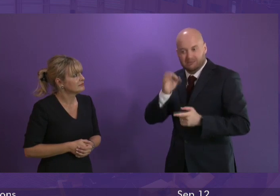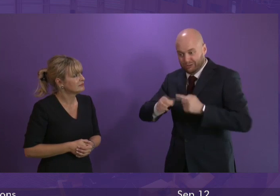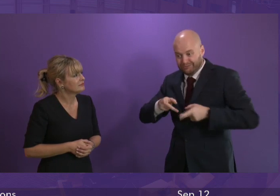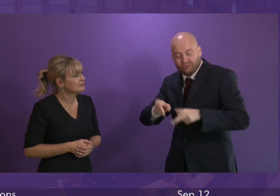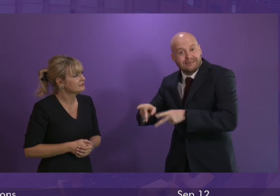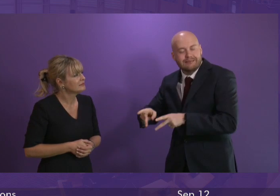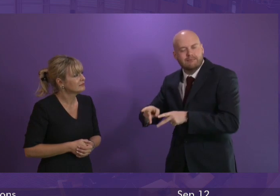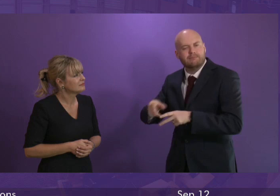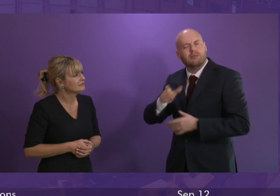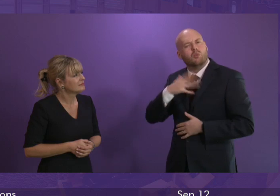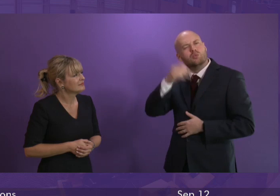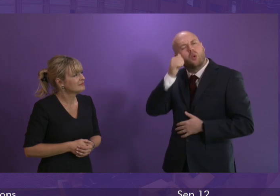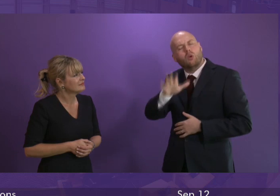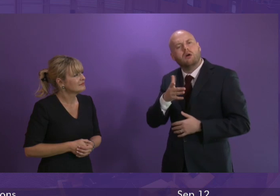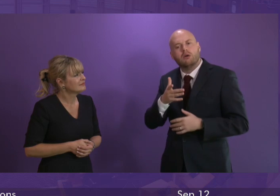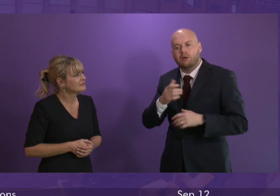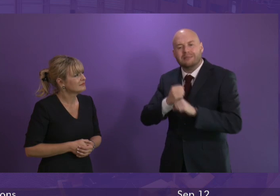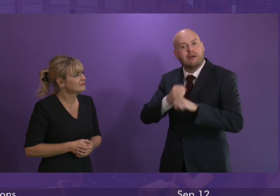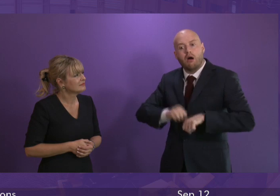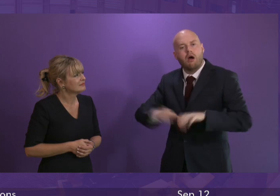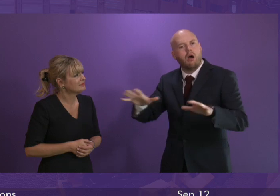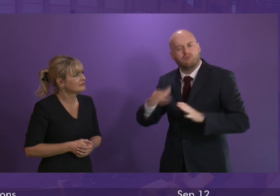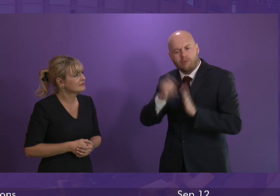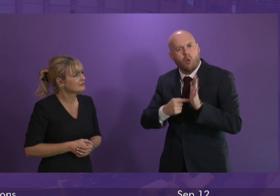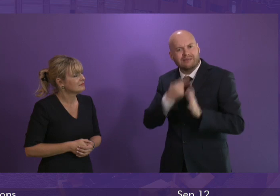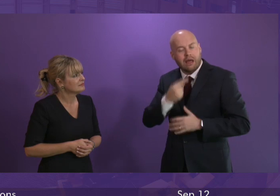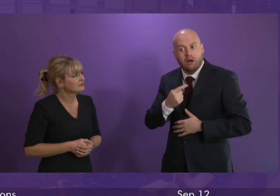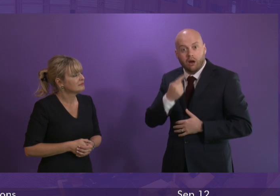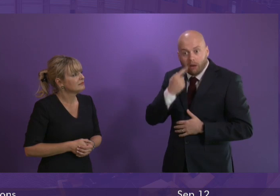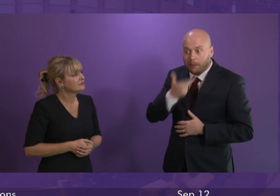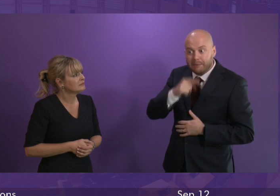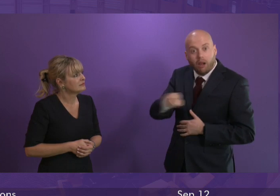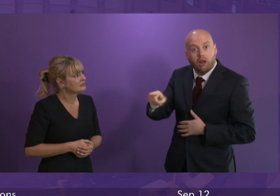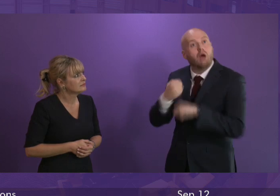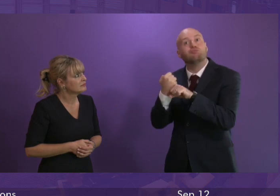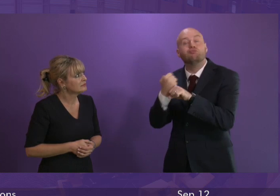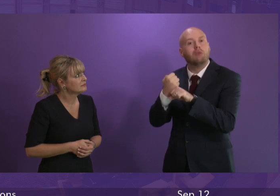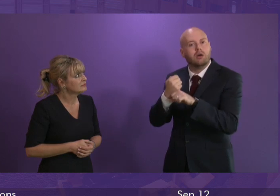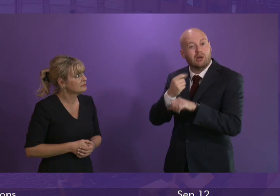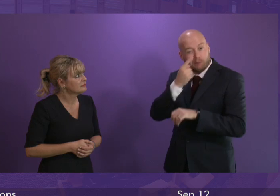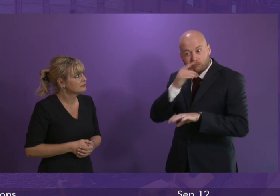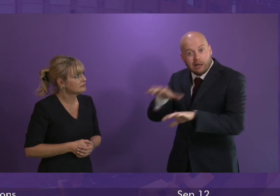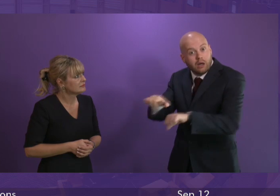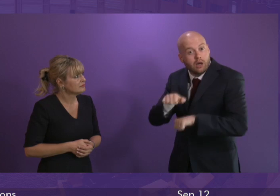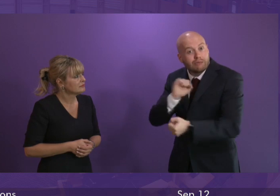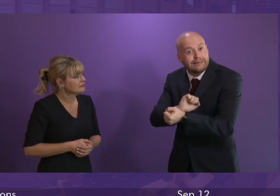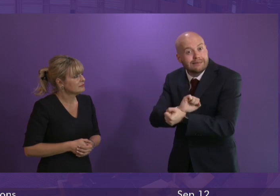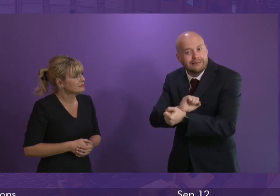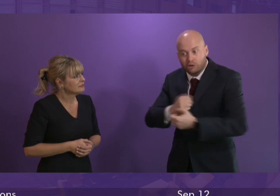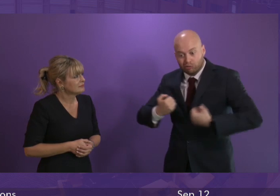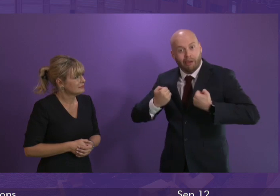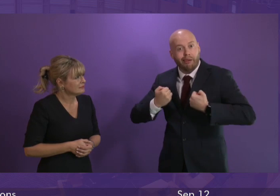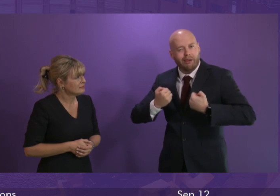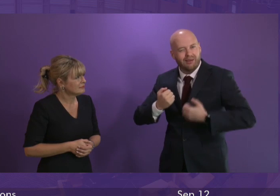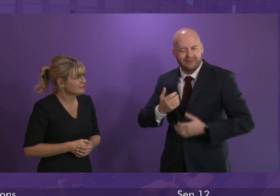in light of media reports that young people may face arrest or be locked up does she agree with me that this is nonsense that no